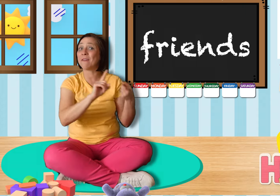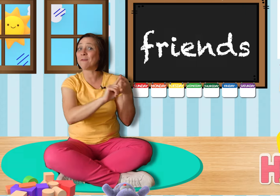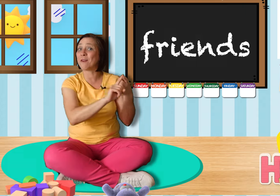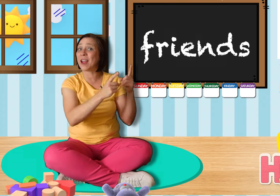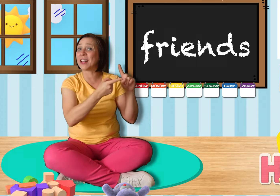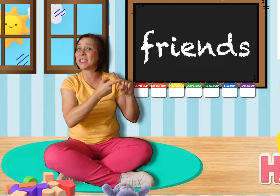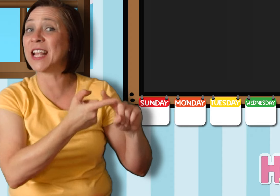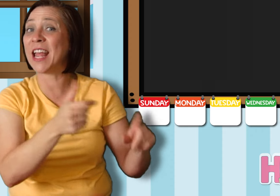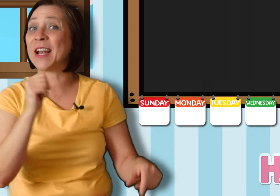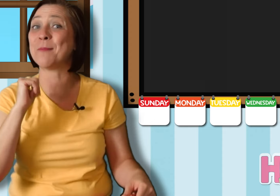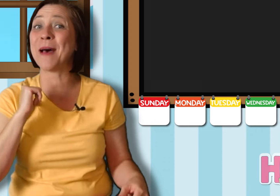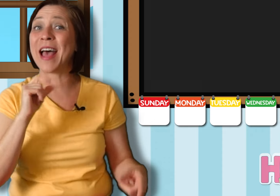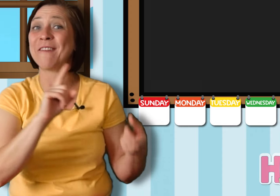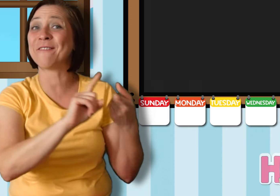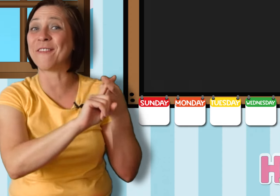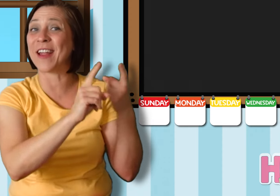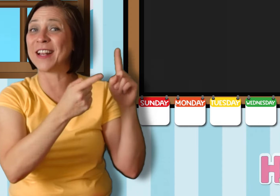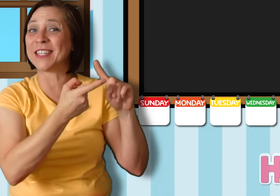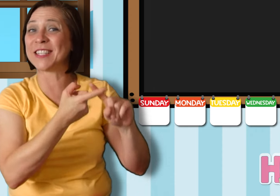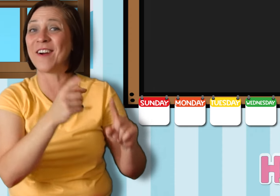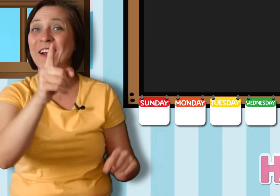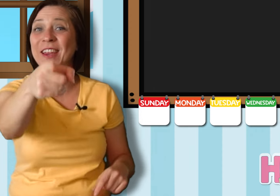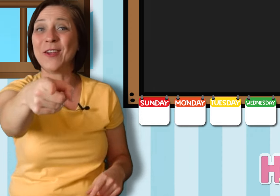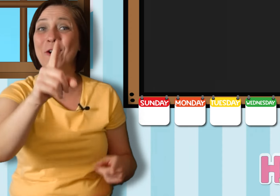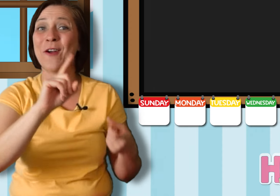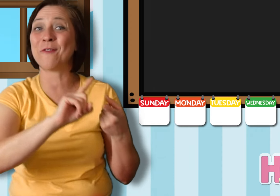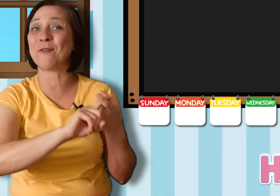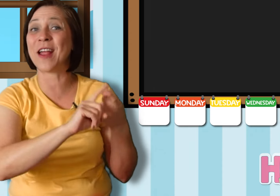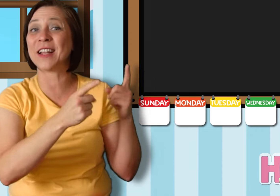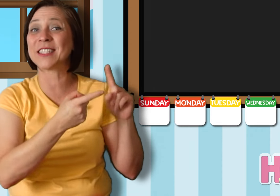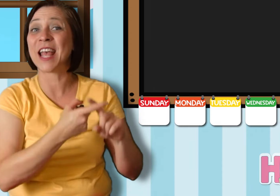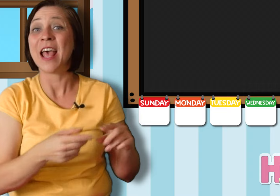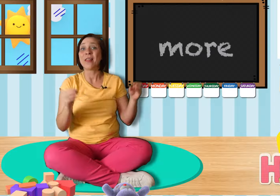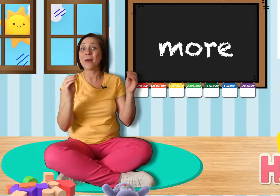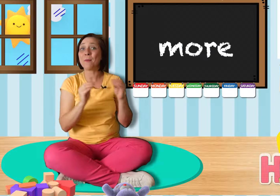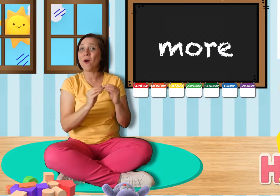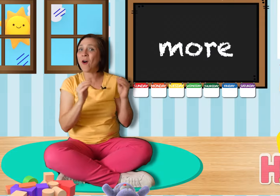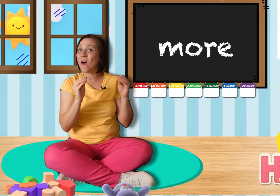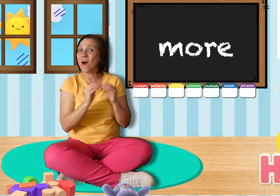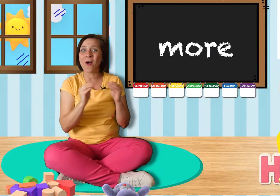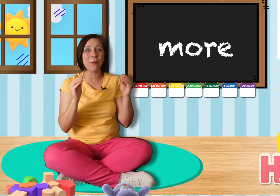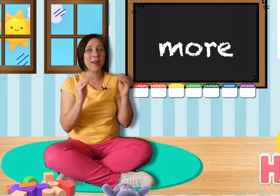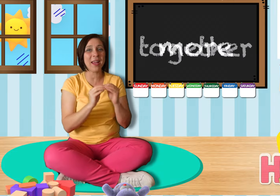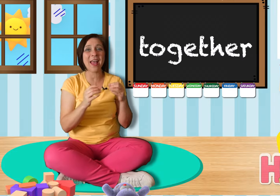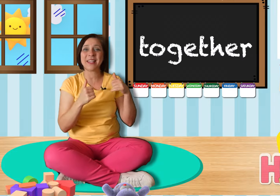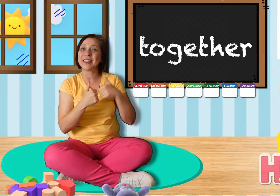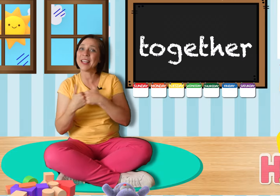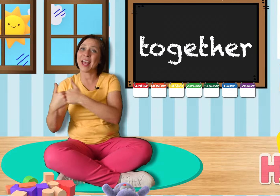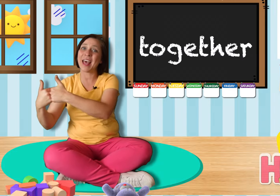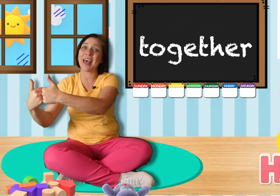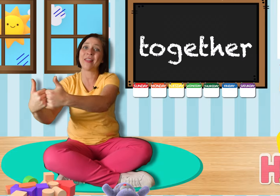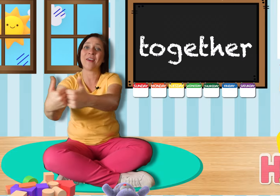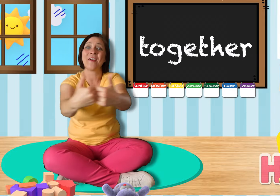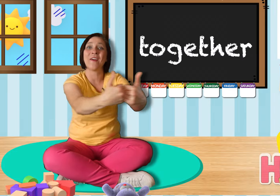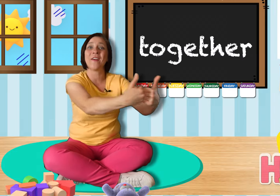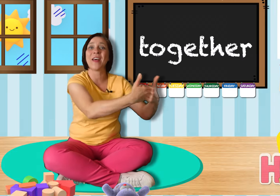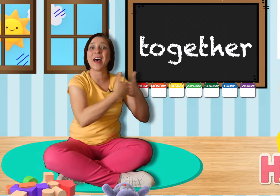friends and my friends are your friends. The more we get together, the